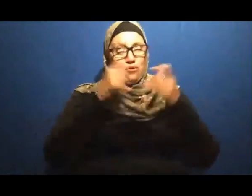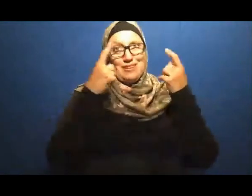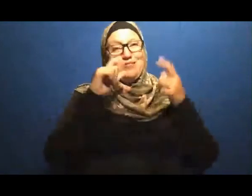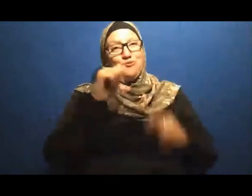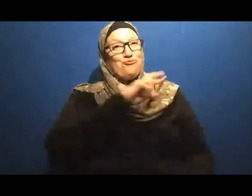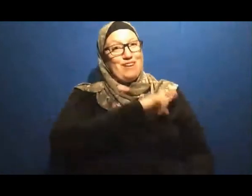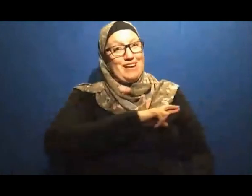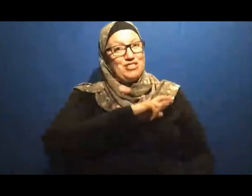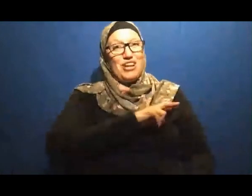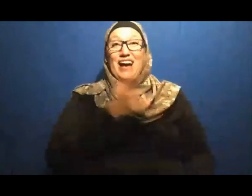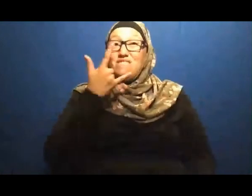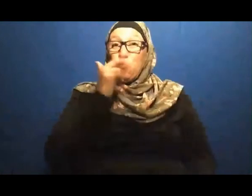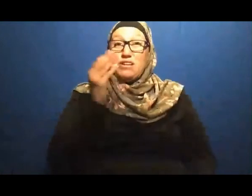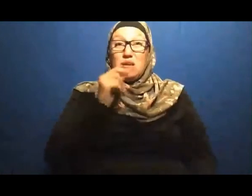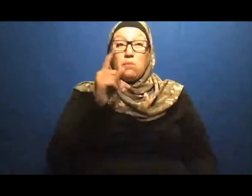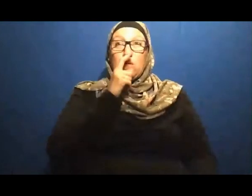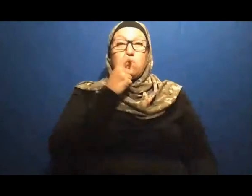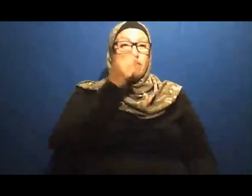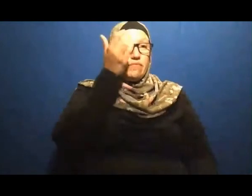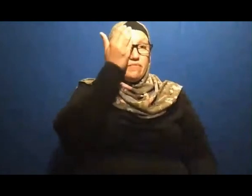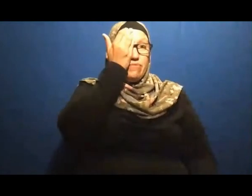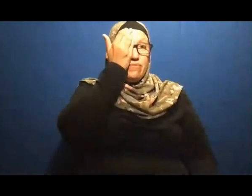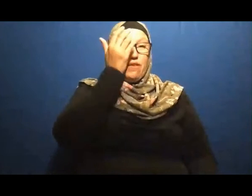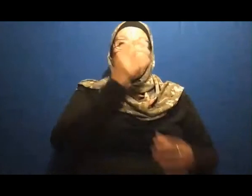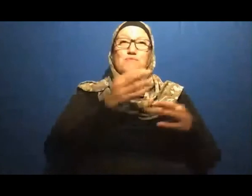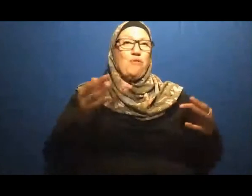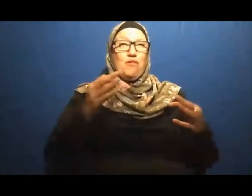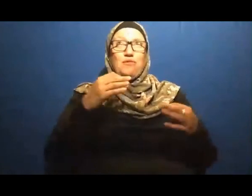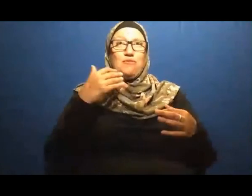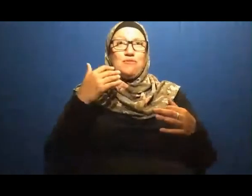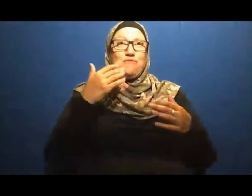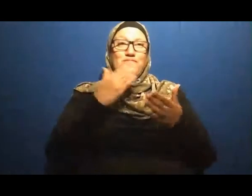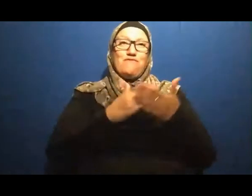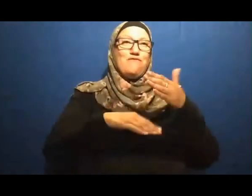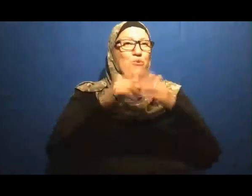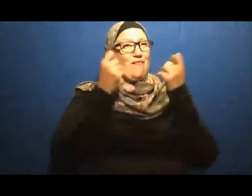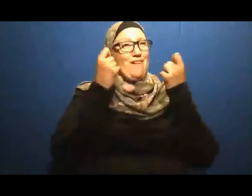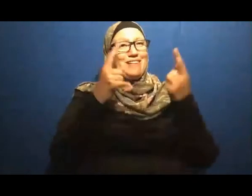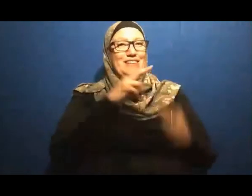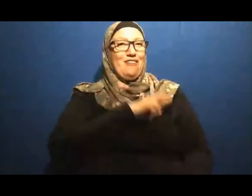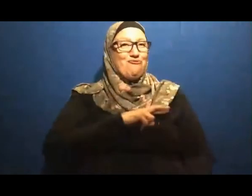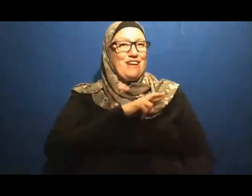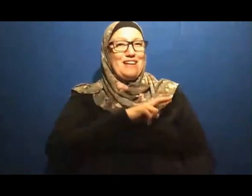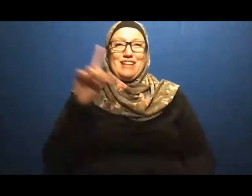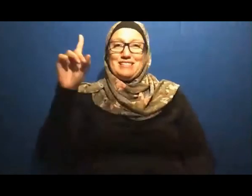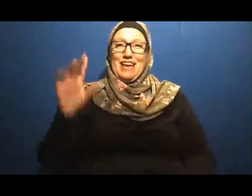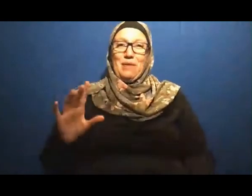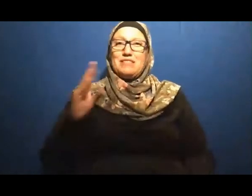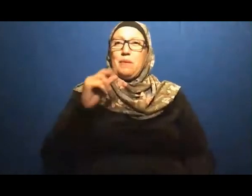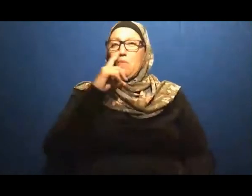Often from Is not our religion Is misunderstanding And misrepresentation Of our religion Question